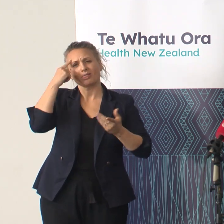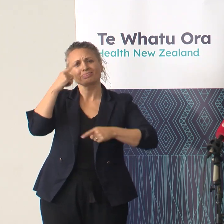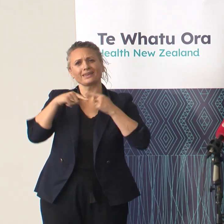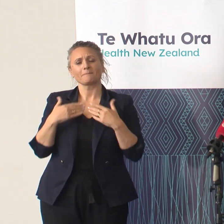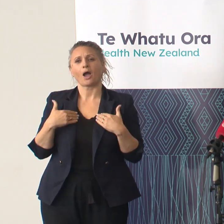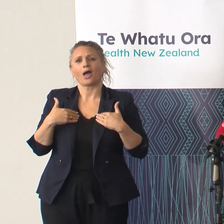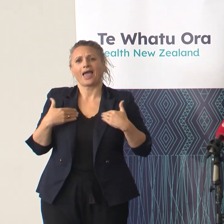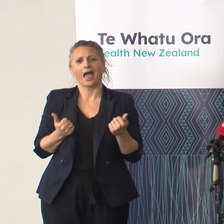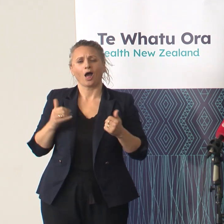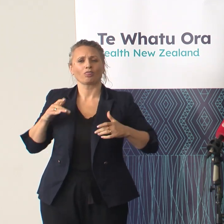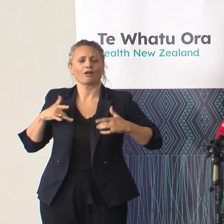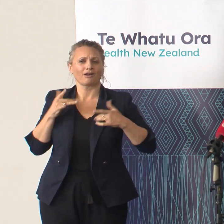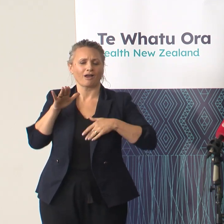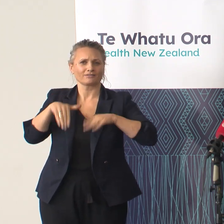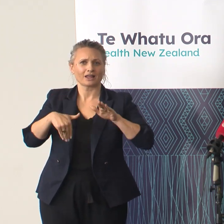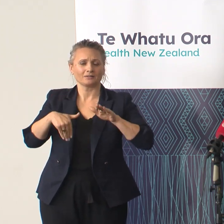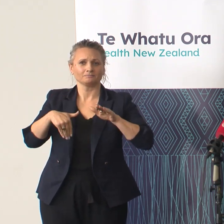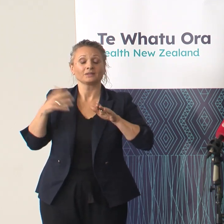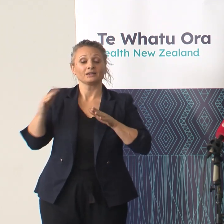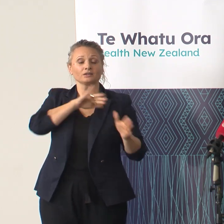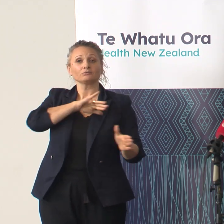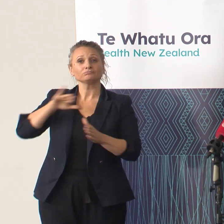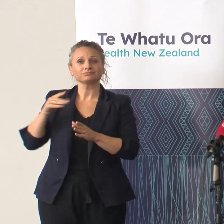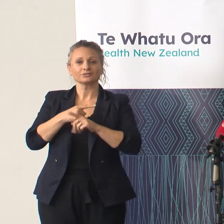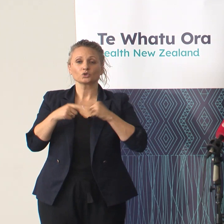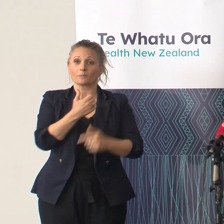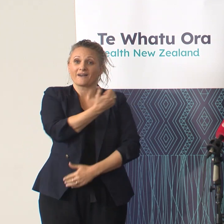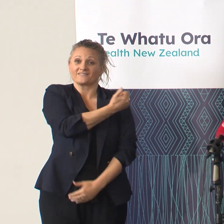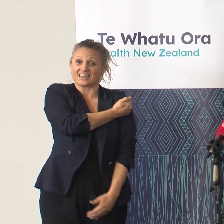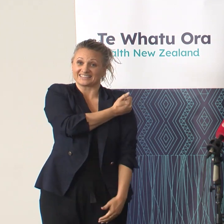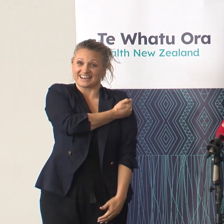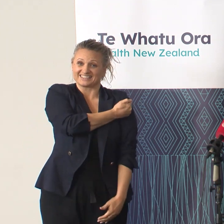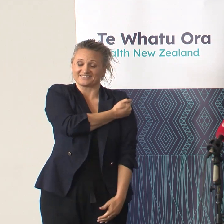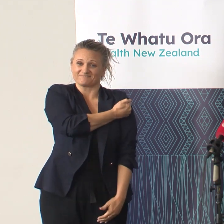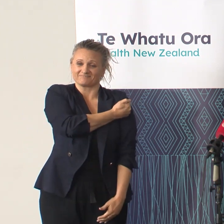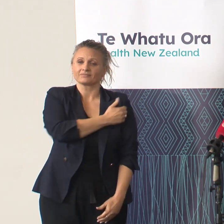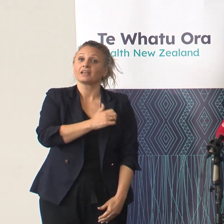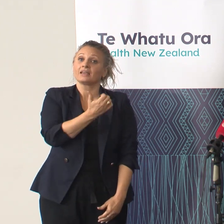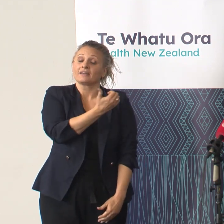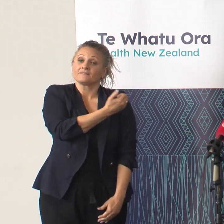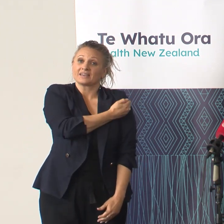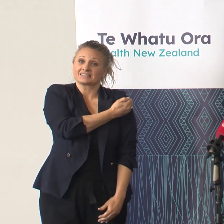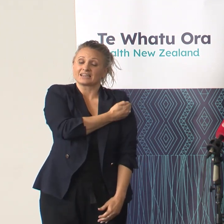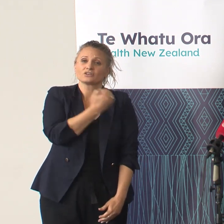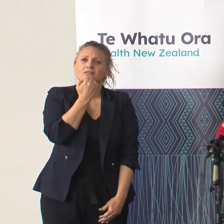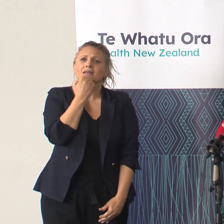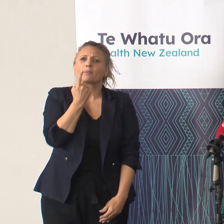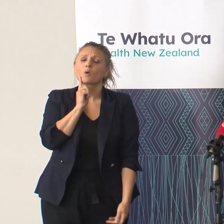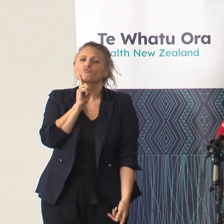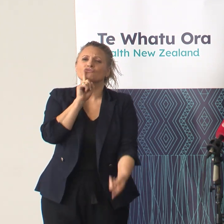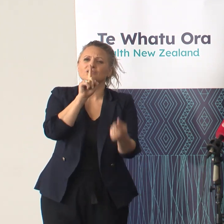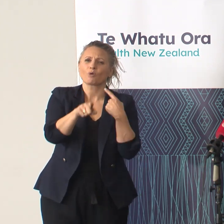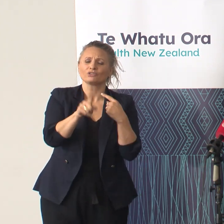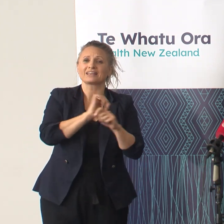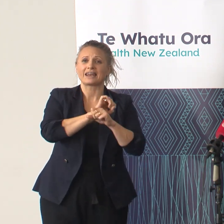I'd like to turn to vaccination. Vaccination, of course, remains the cornerstone in our response to COVID-19, but also to